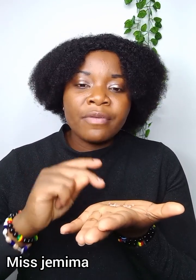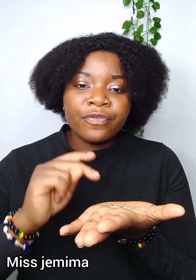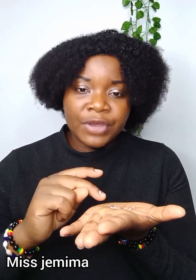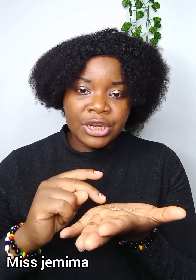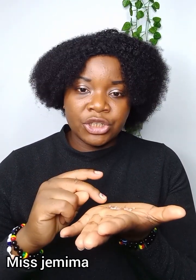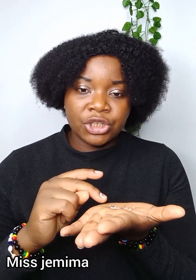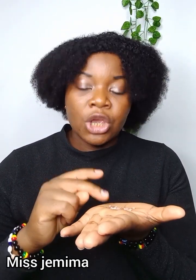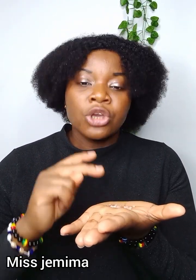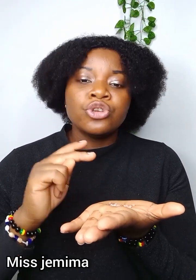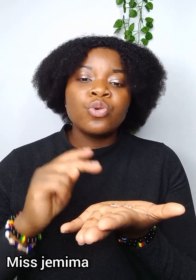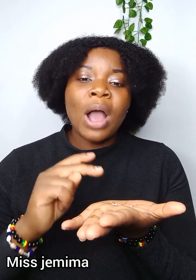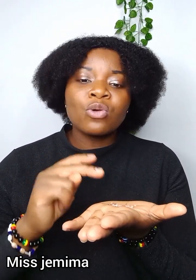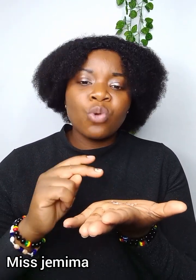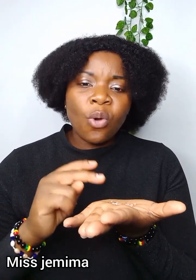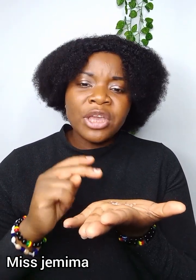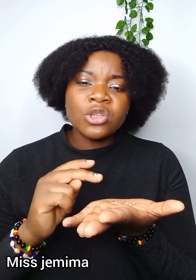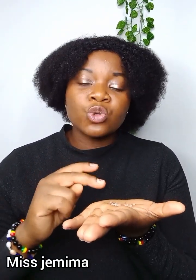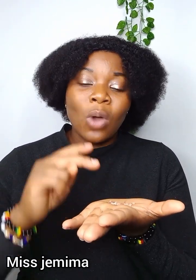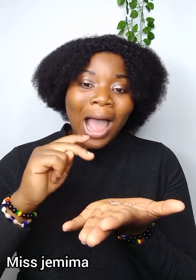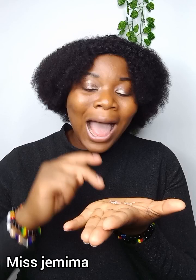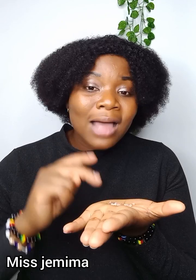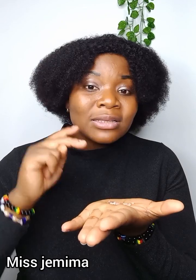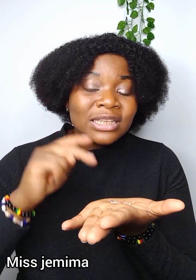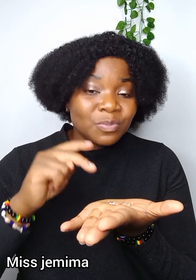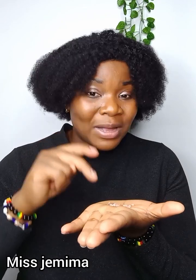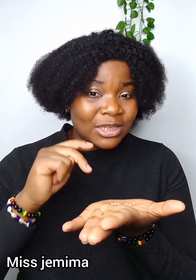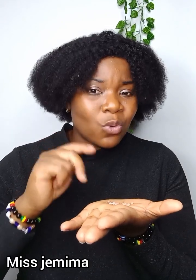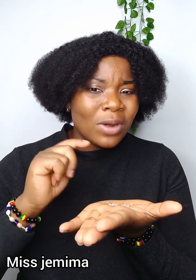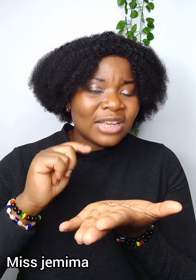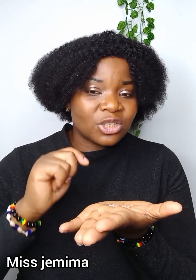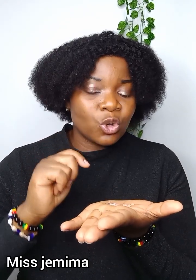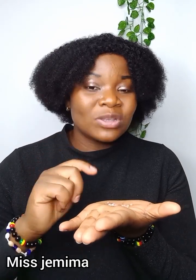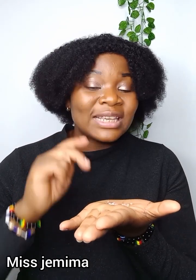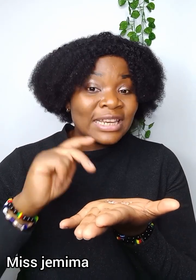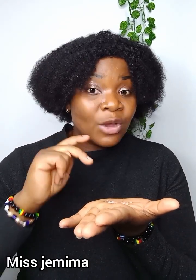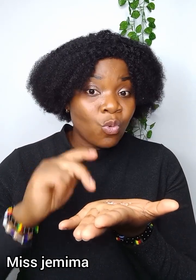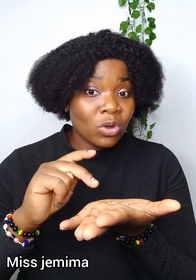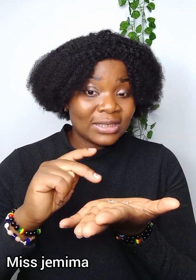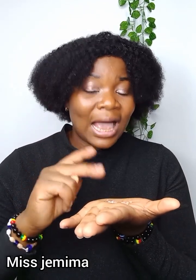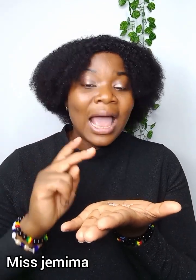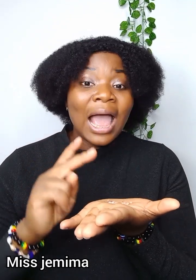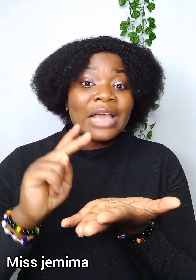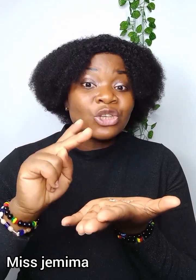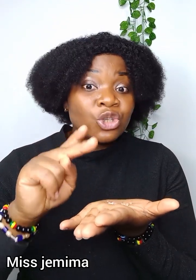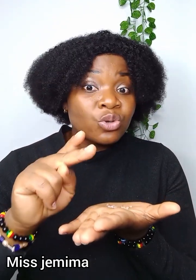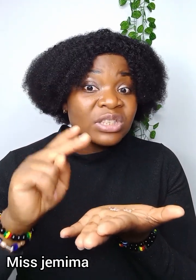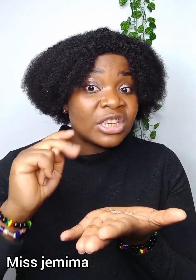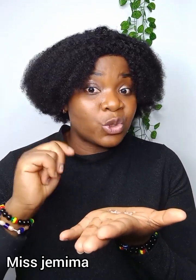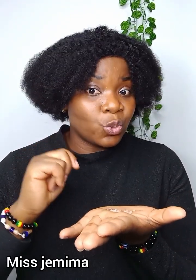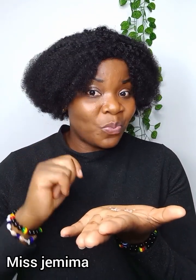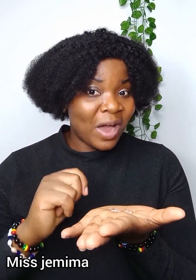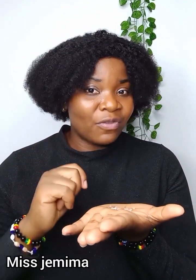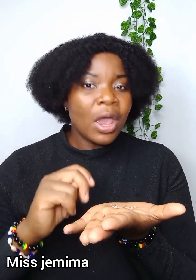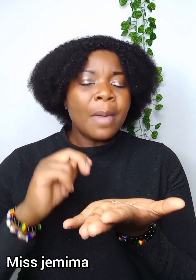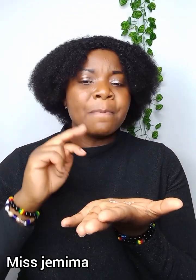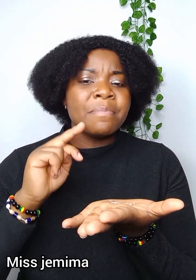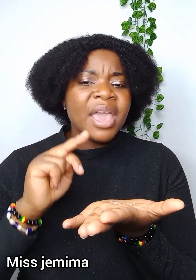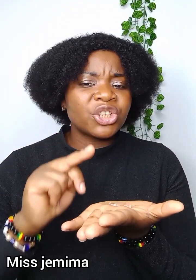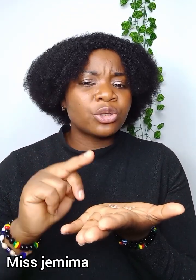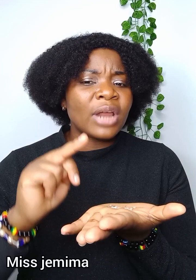finish you are going to add this particular salt in the water and use it to bath make sure that